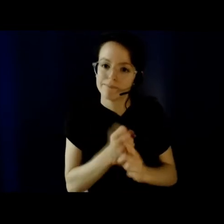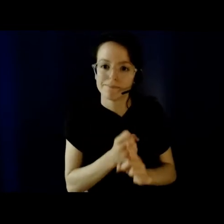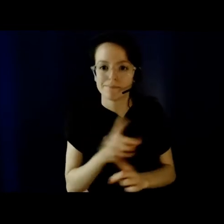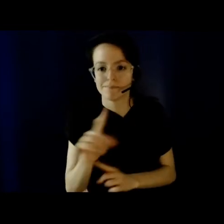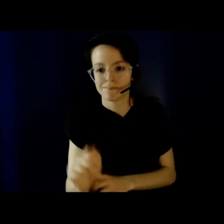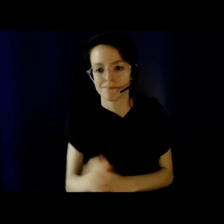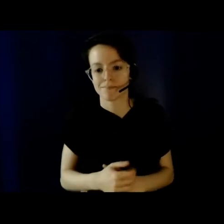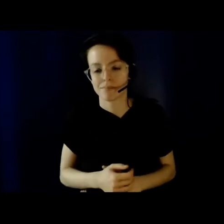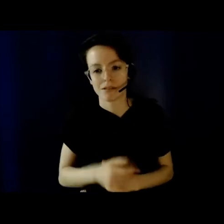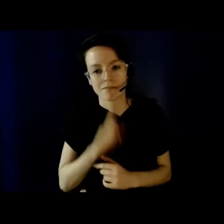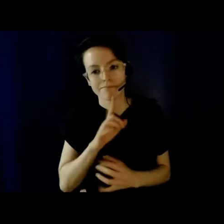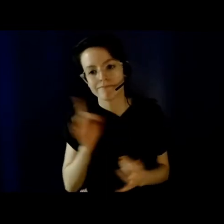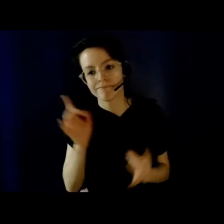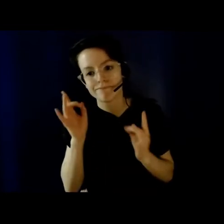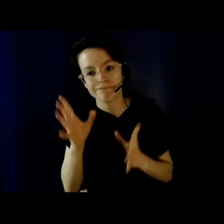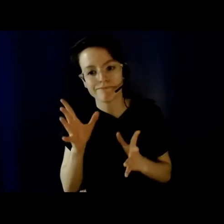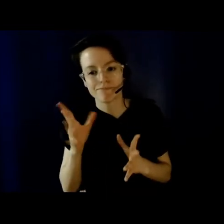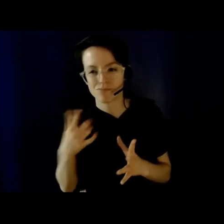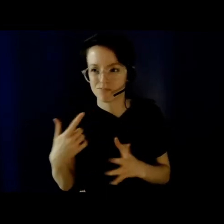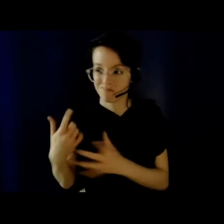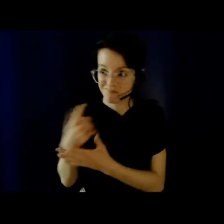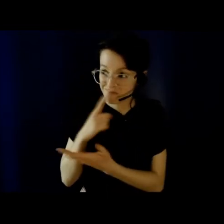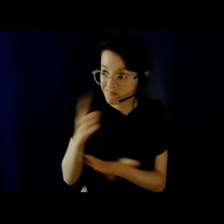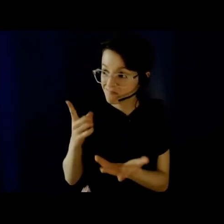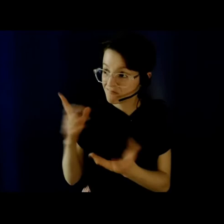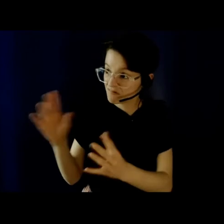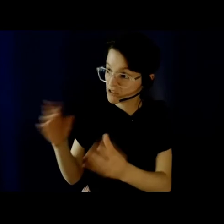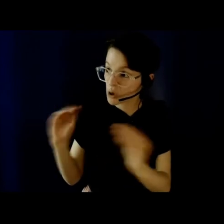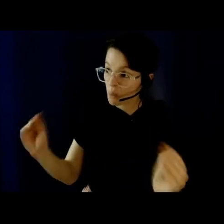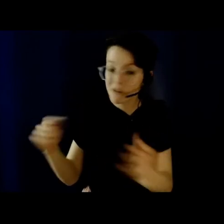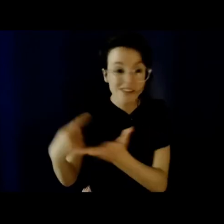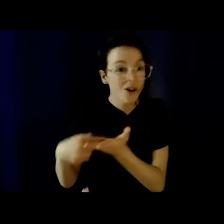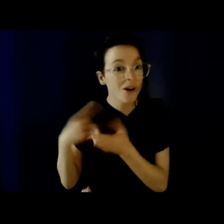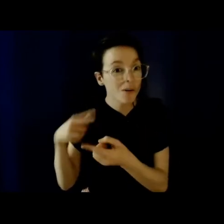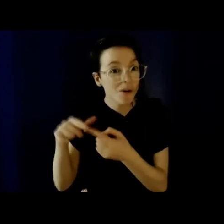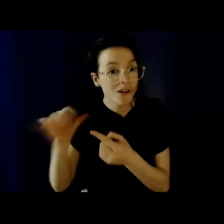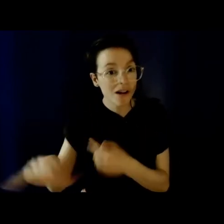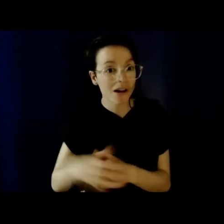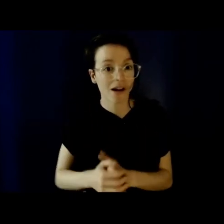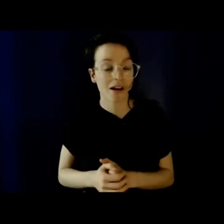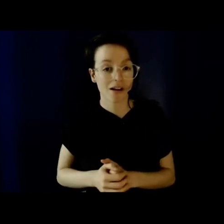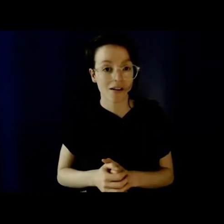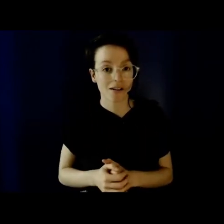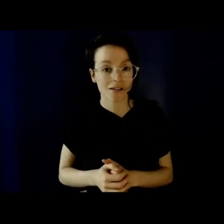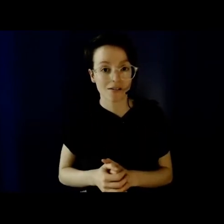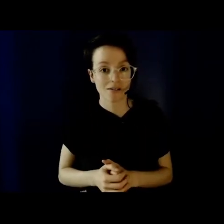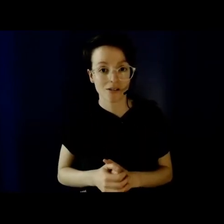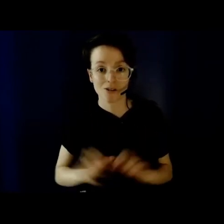a peep about it. So I would say with the return to normal, seeing a